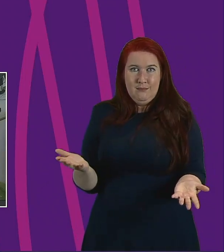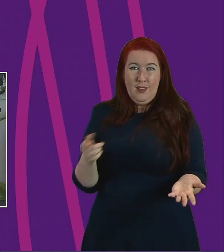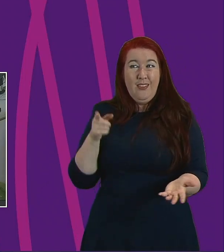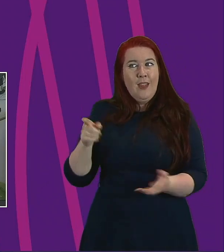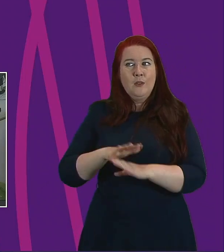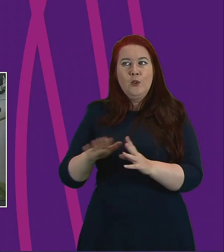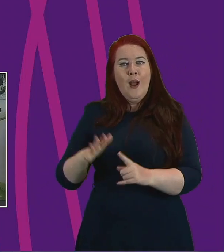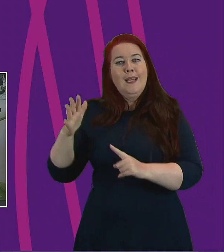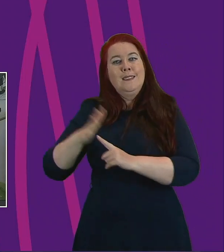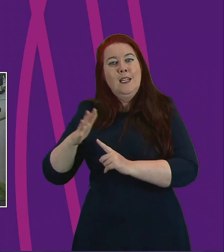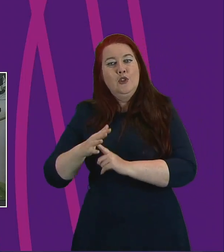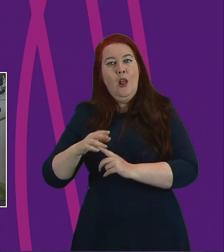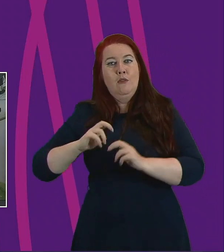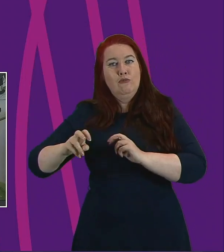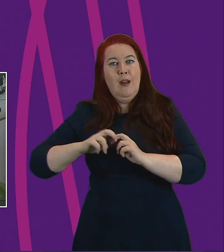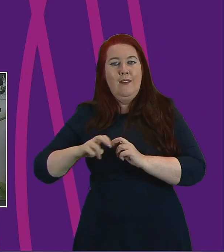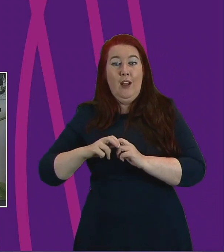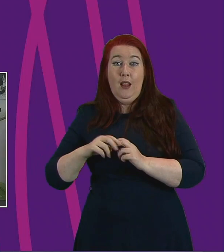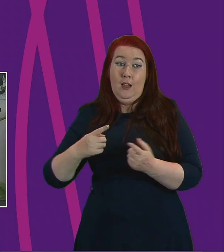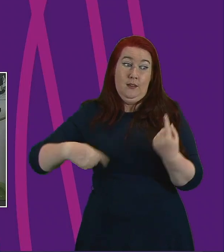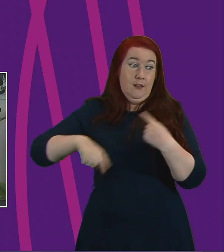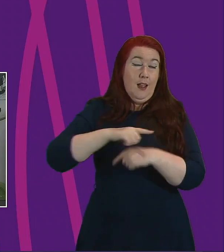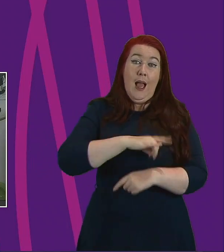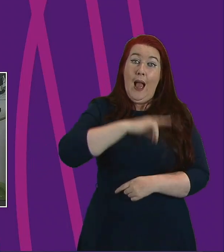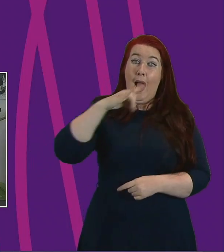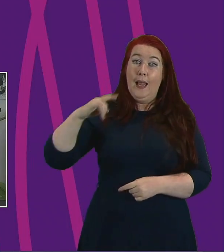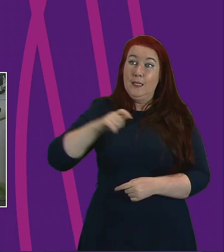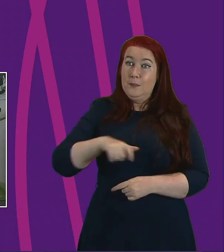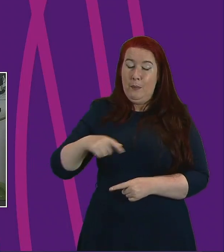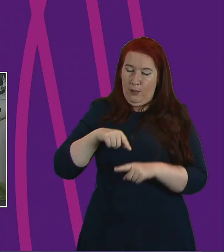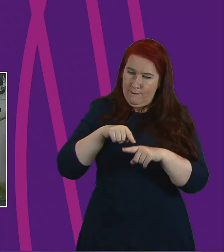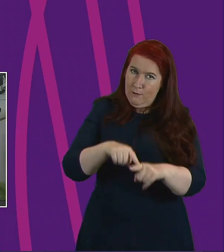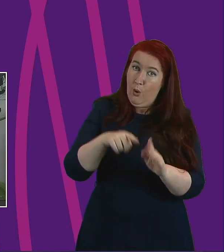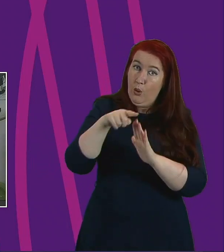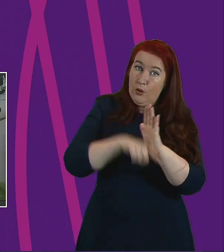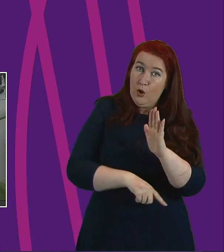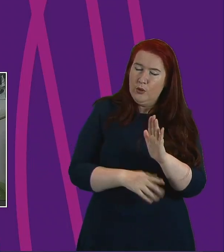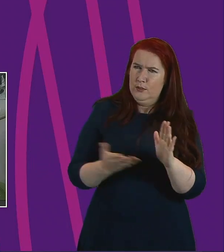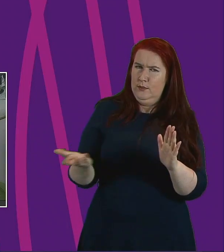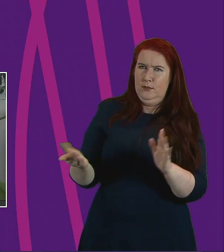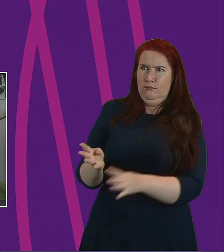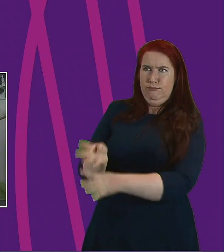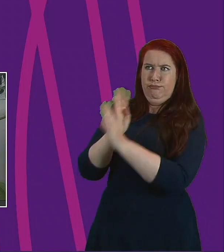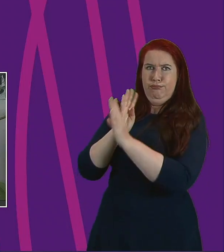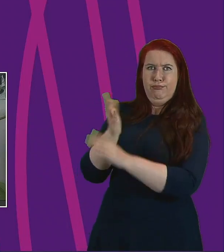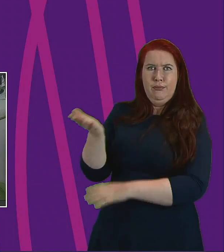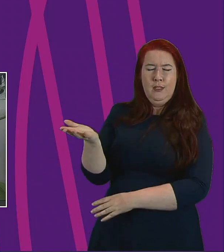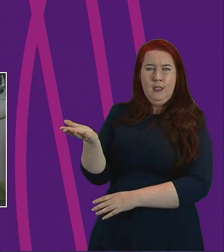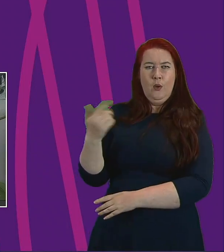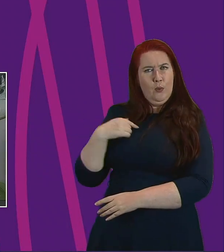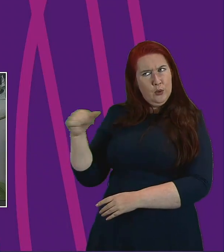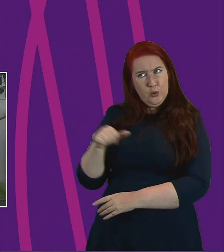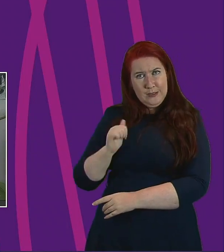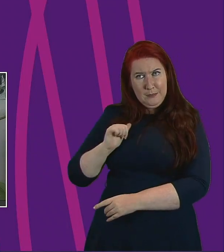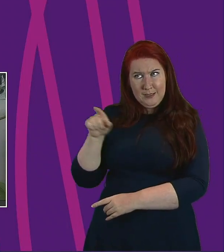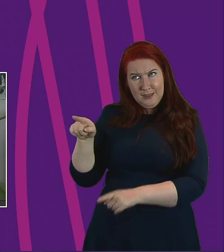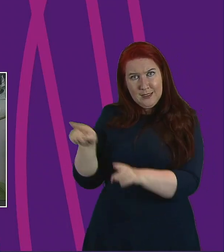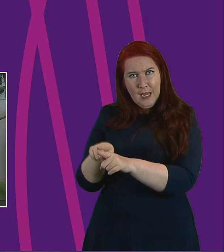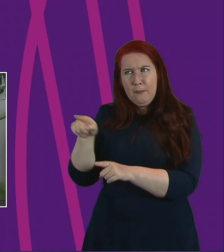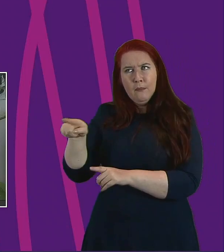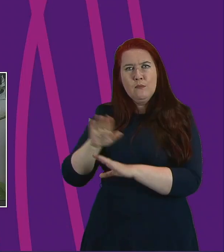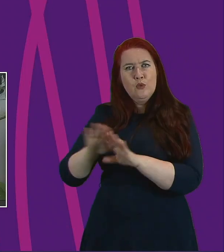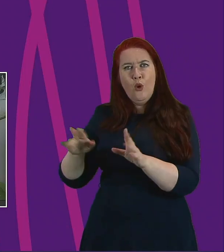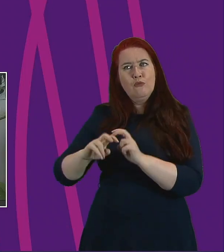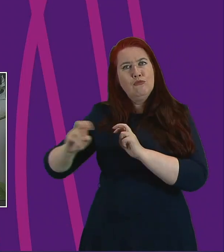People all across the Highlands that have followed the lockdown guidance are right to expect others to do the same. There is a fine